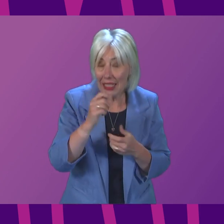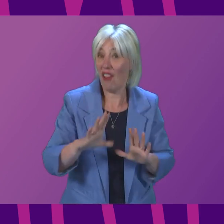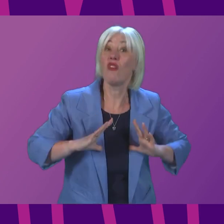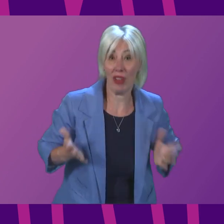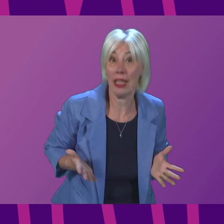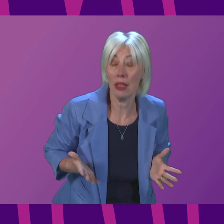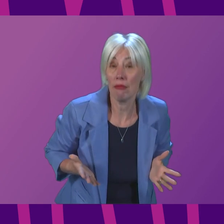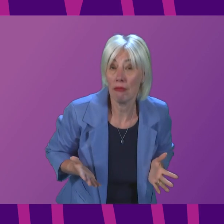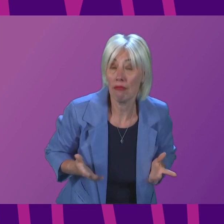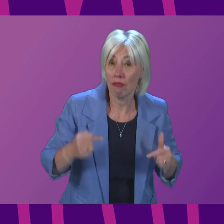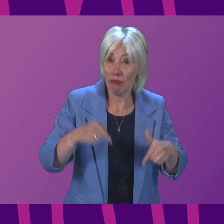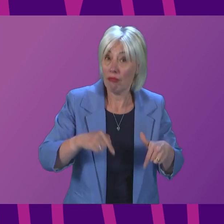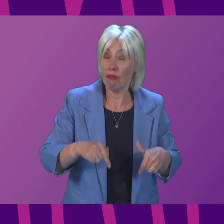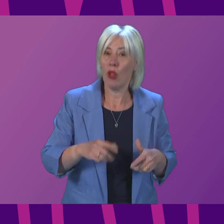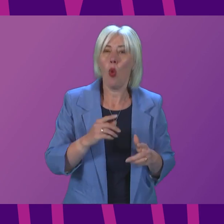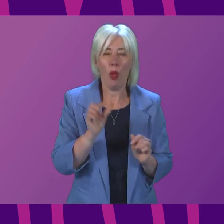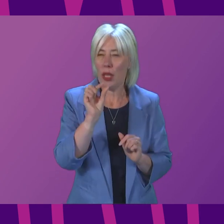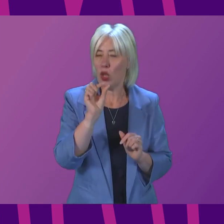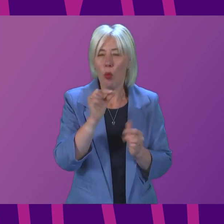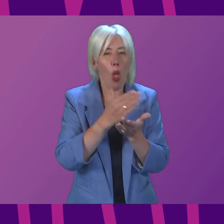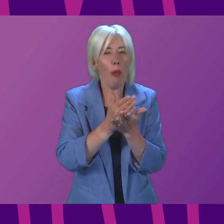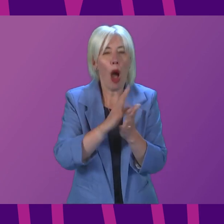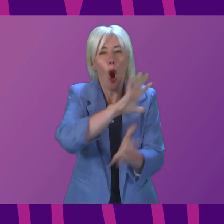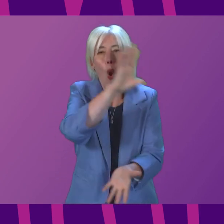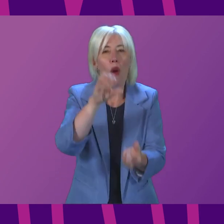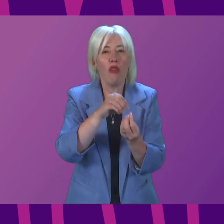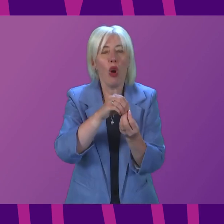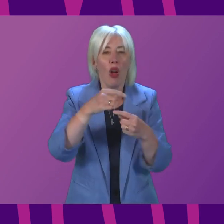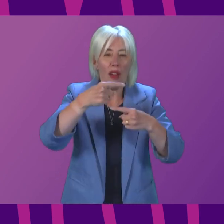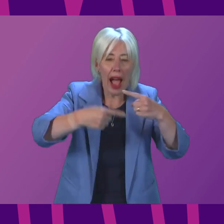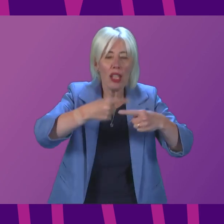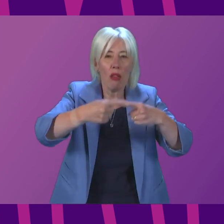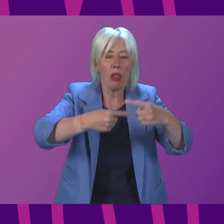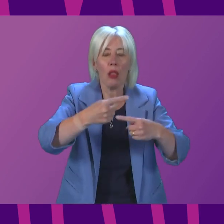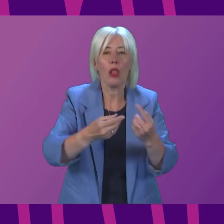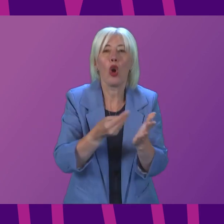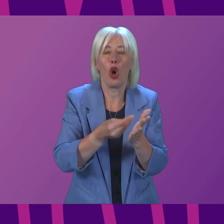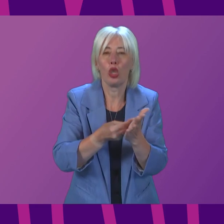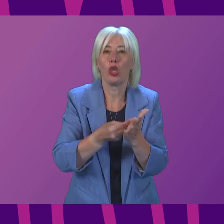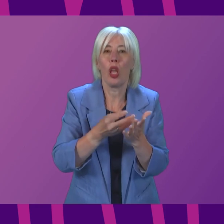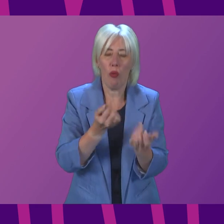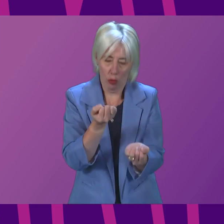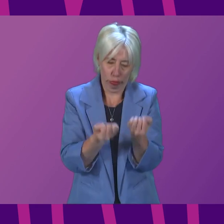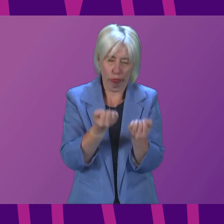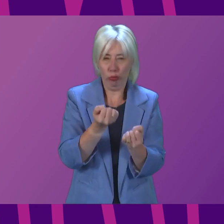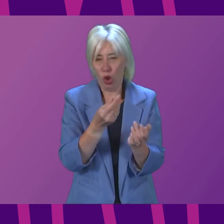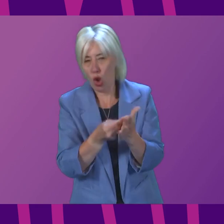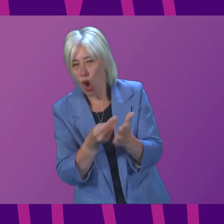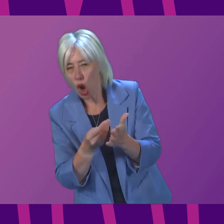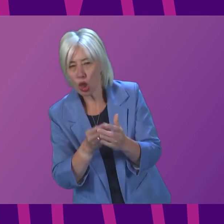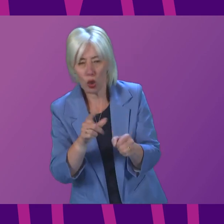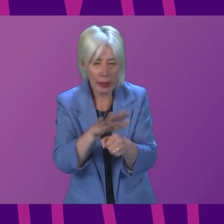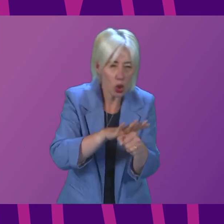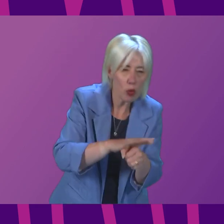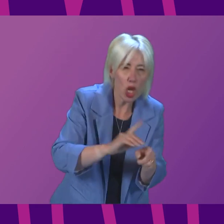test, will be a relatively small part of that overall annual cost. We will continue to judge that cost based on the circumstances